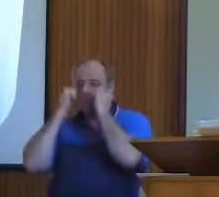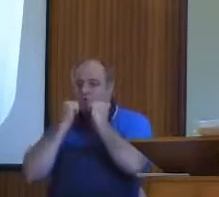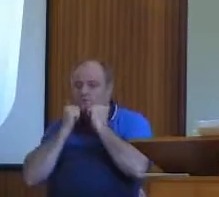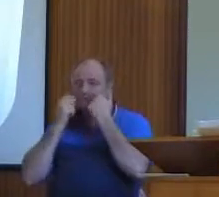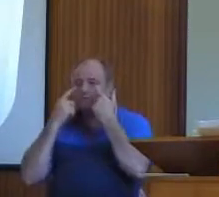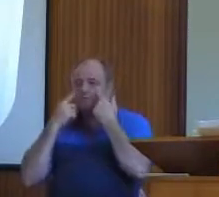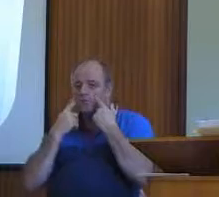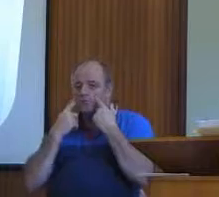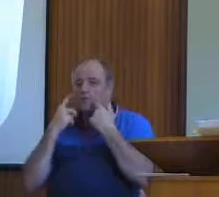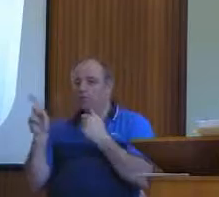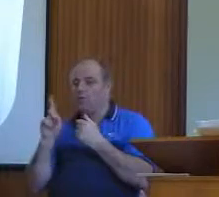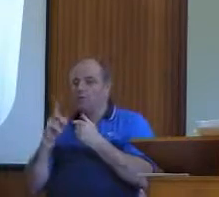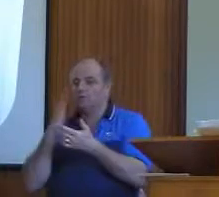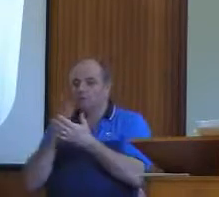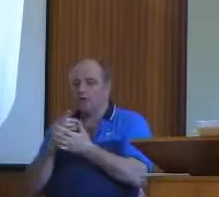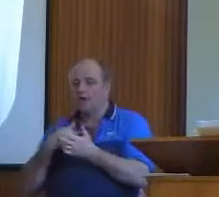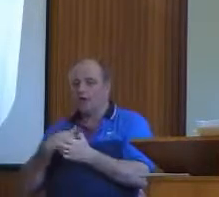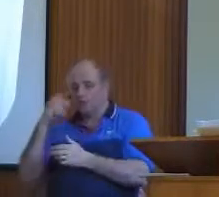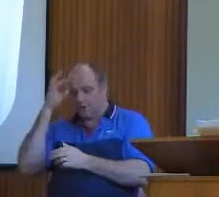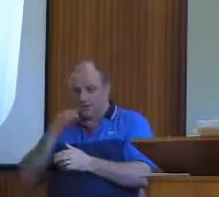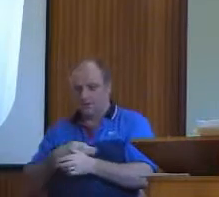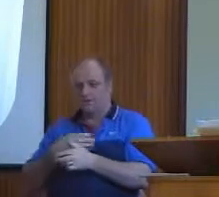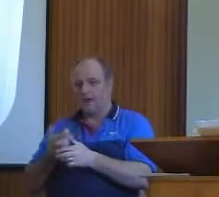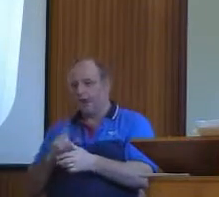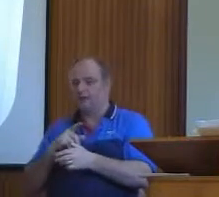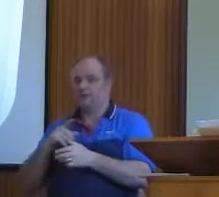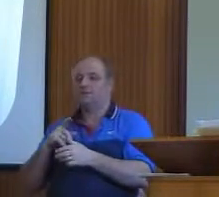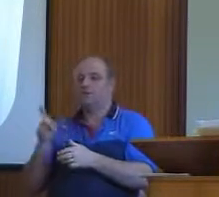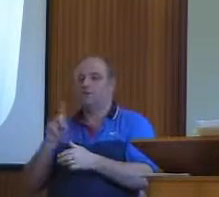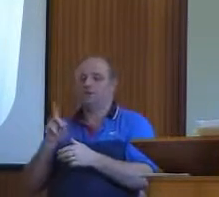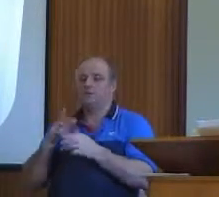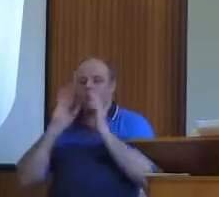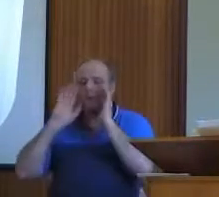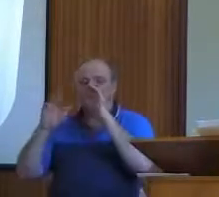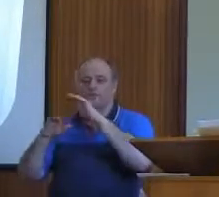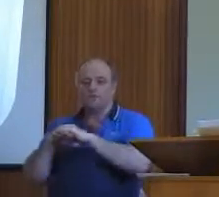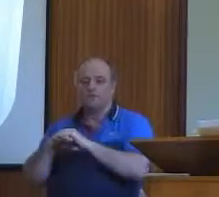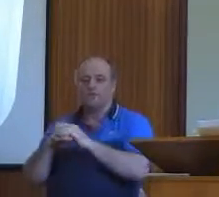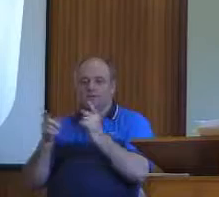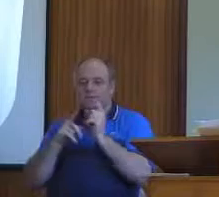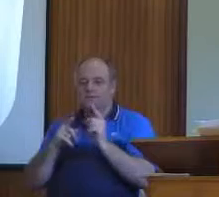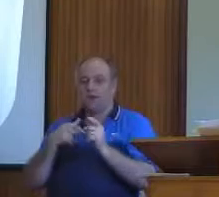and the marvel of which I speak. So at this moment, 40 years on, it's 46,